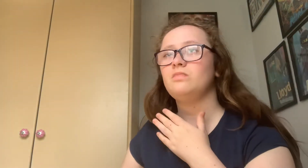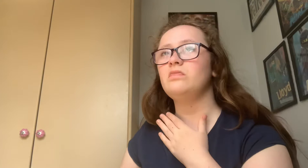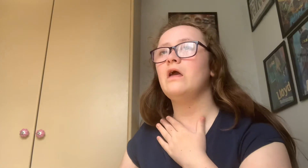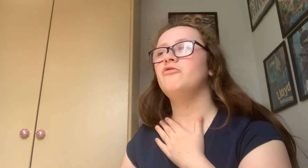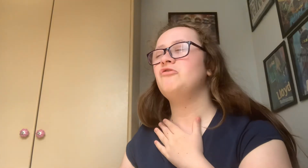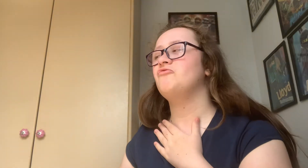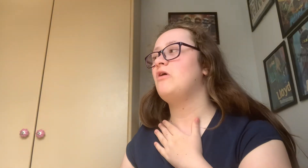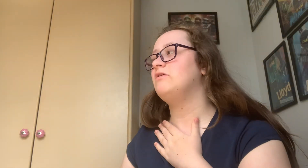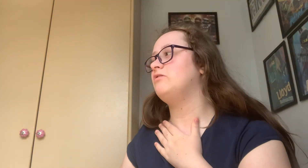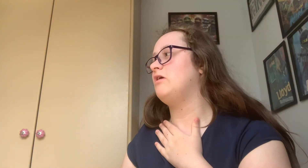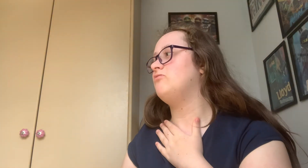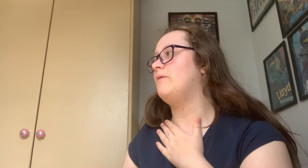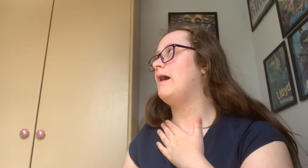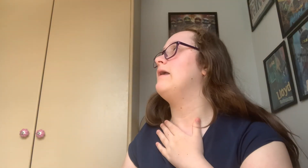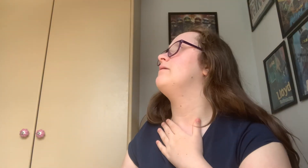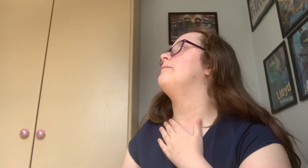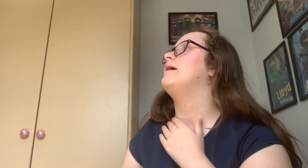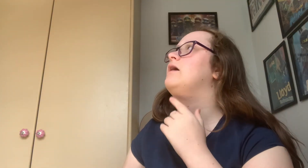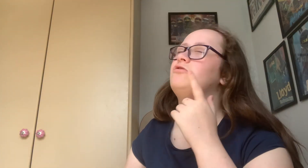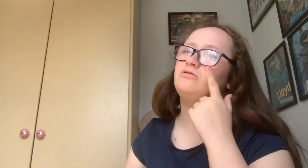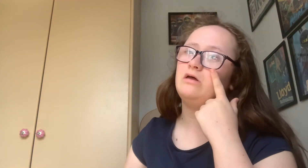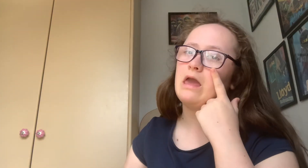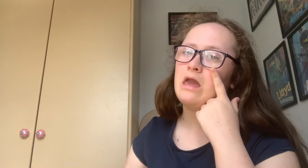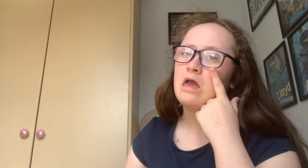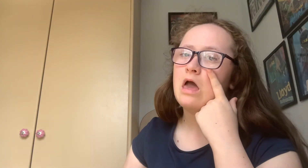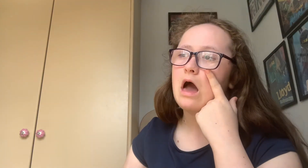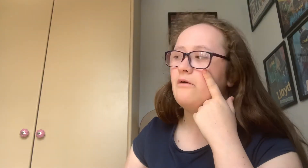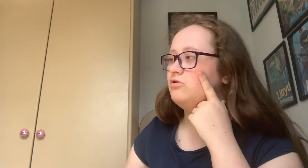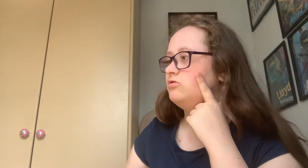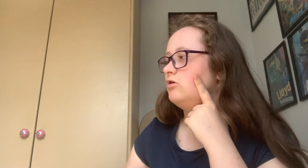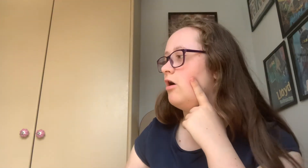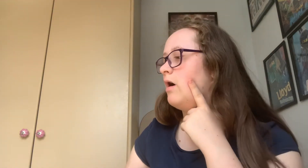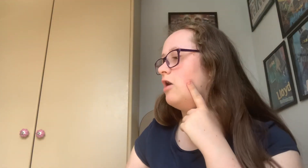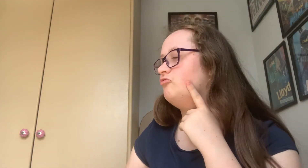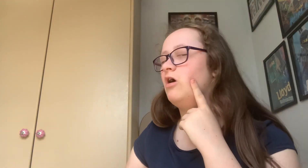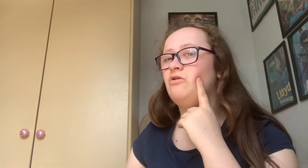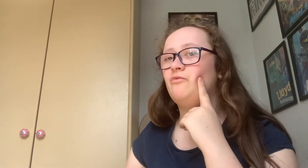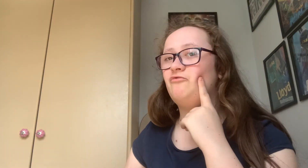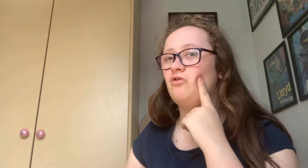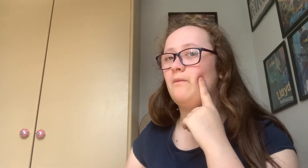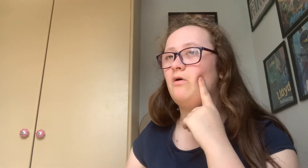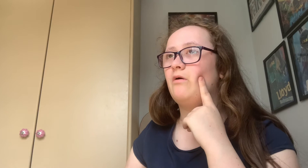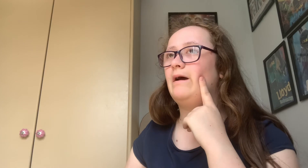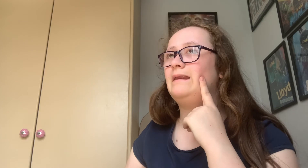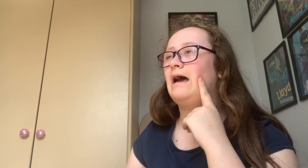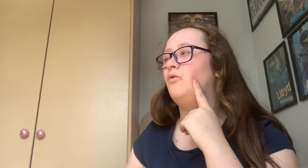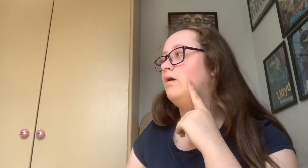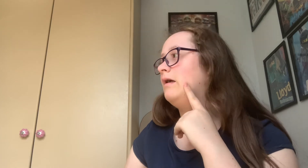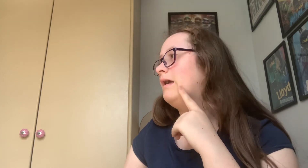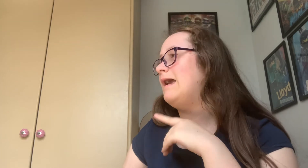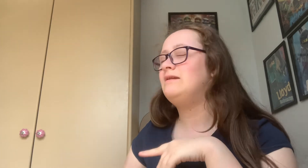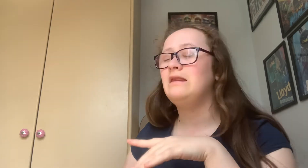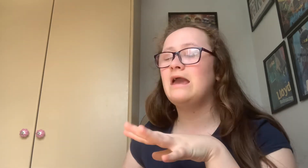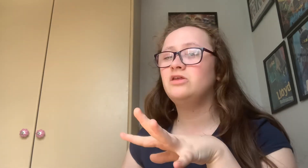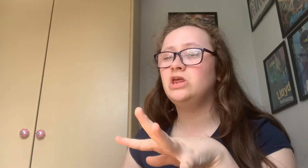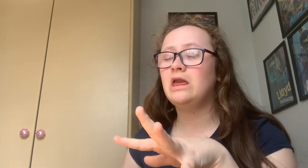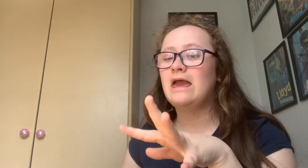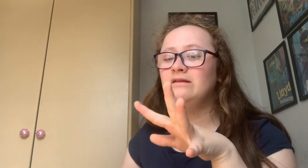Oh, I just need to buy my art today I'm just so annoyed with talk a book right now and And it's and